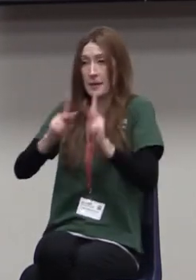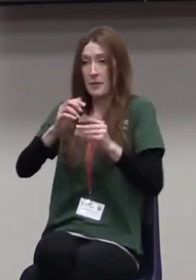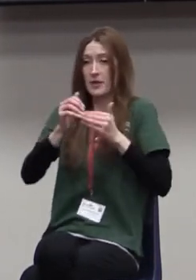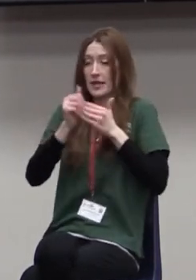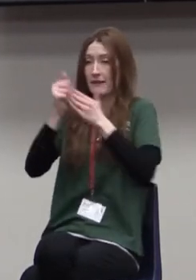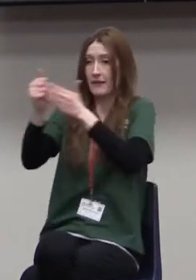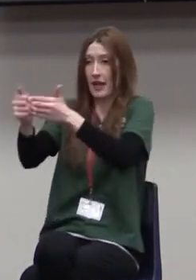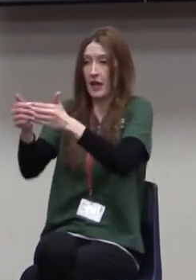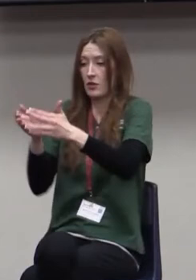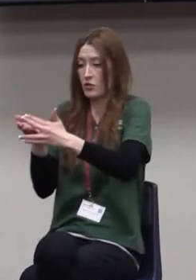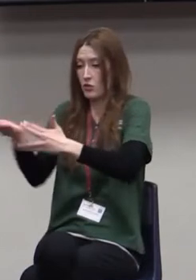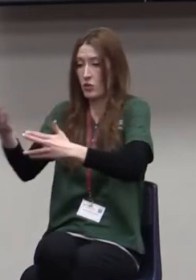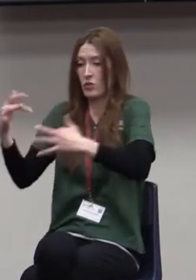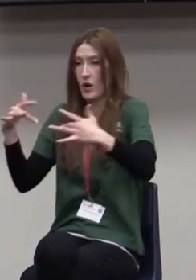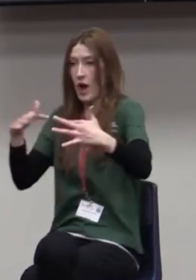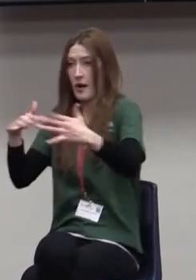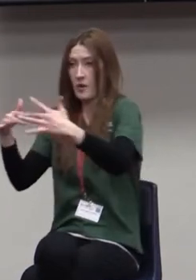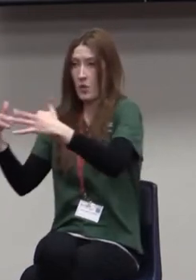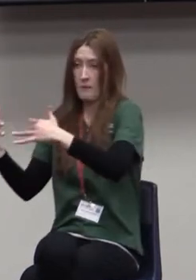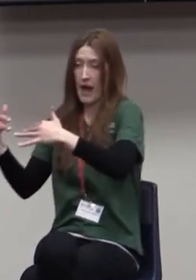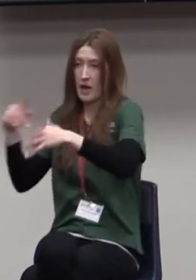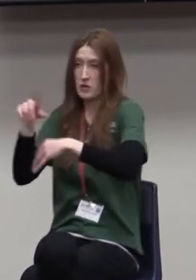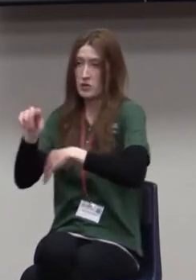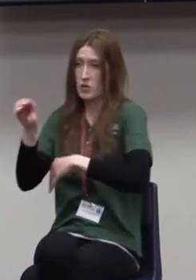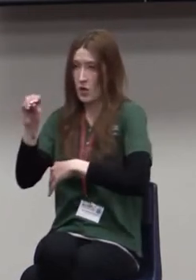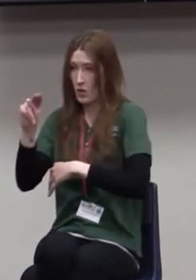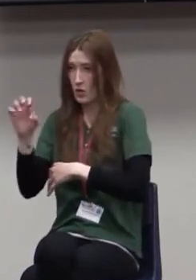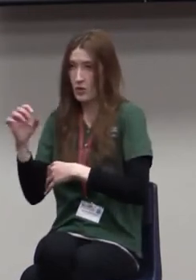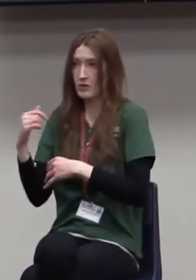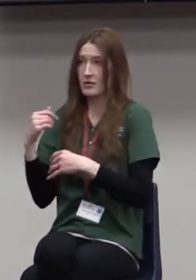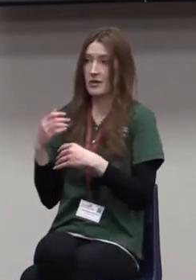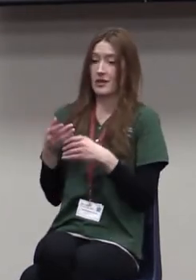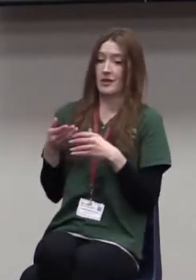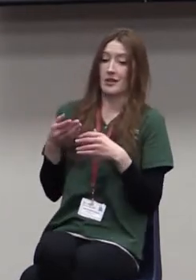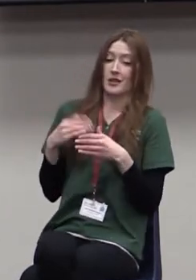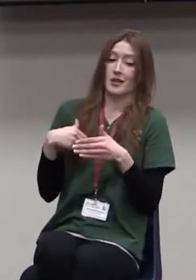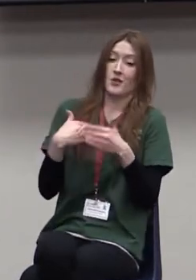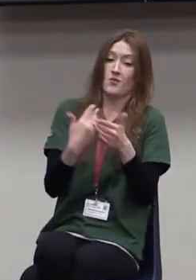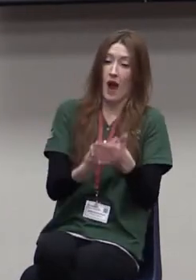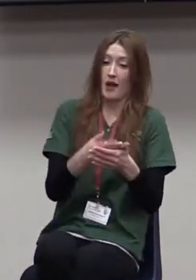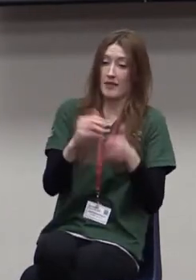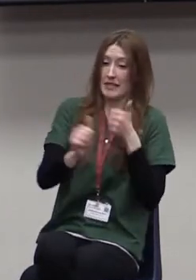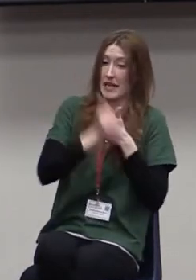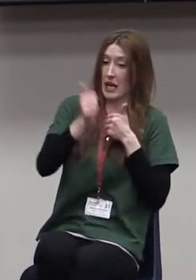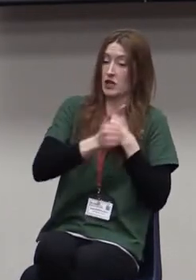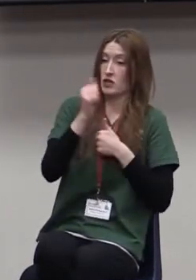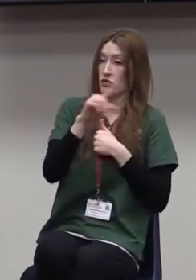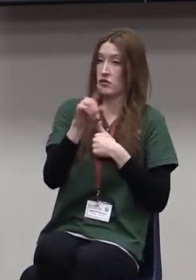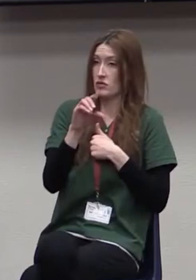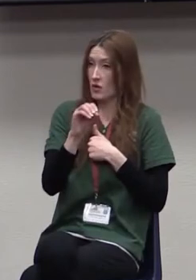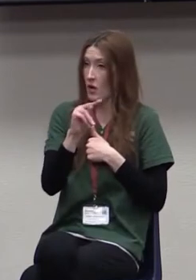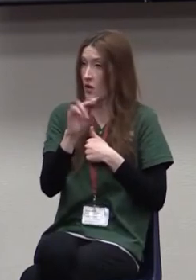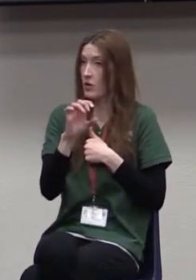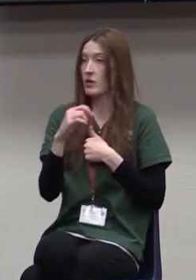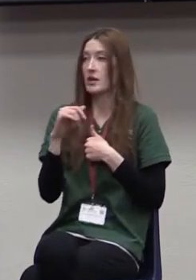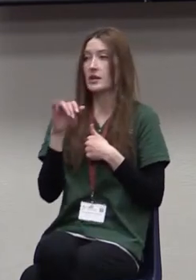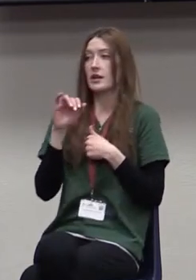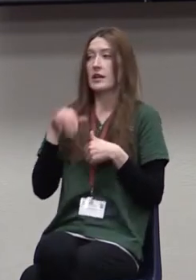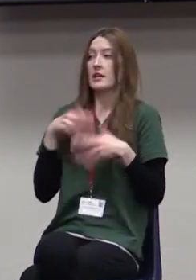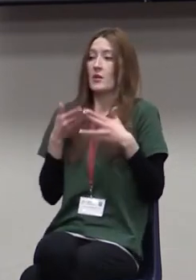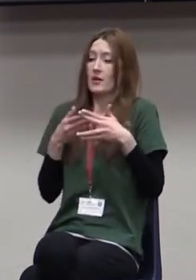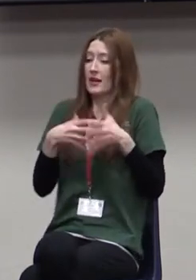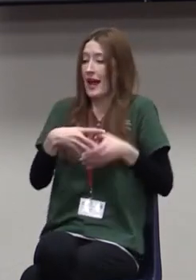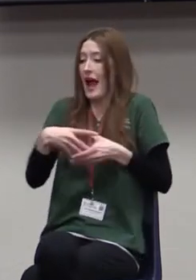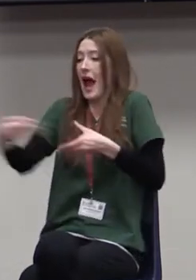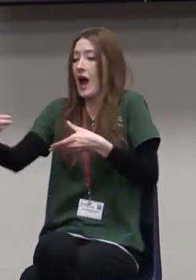the combat zone, through the danger zone, out of the comfort zone, wherever it is, you've got to communicate and you've got to communicate